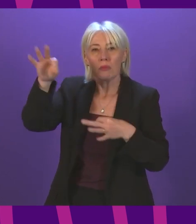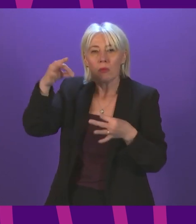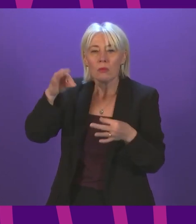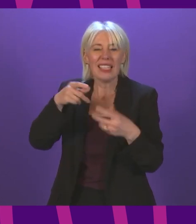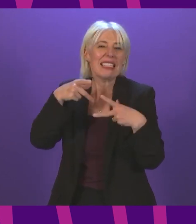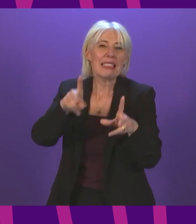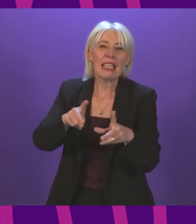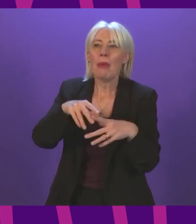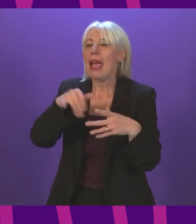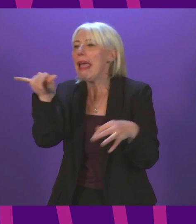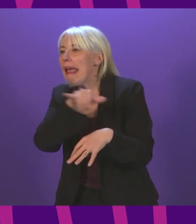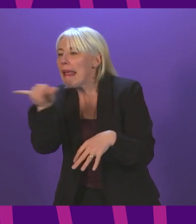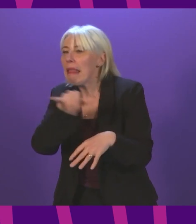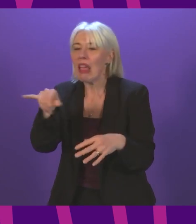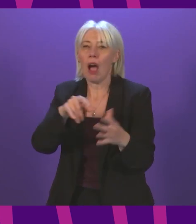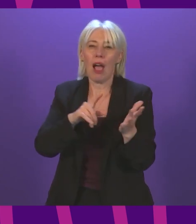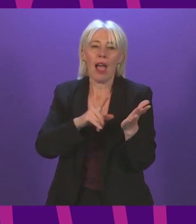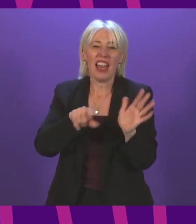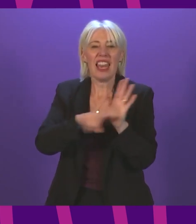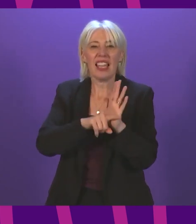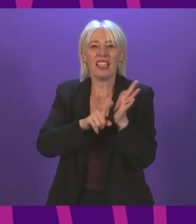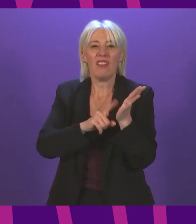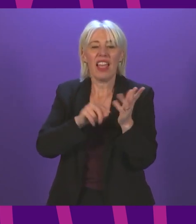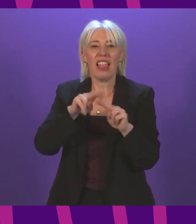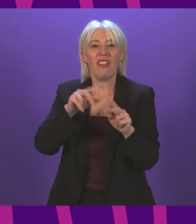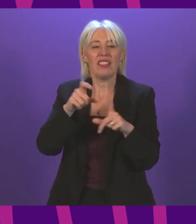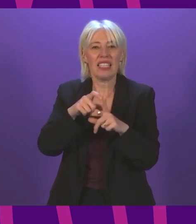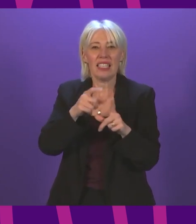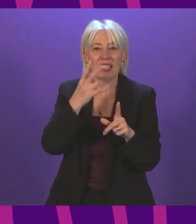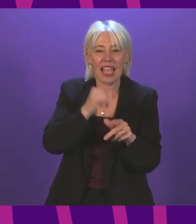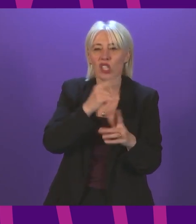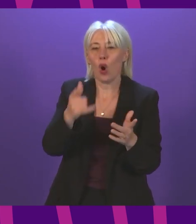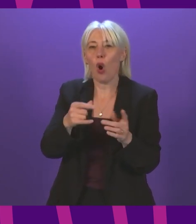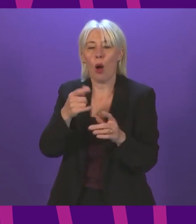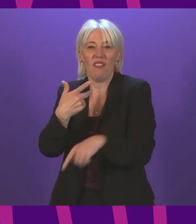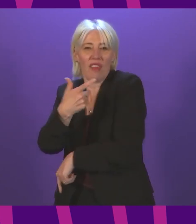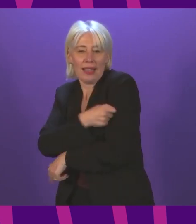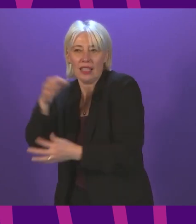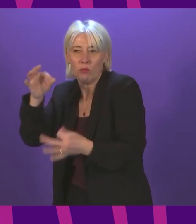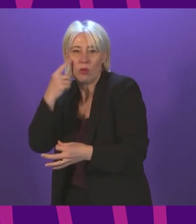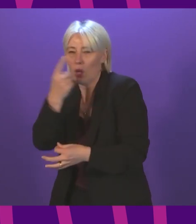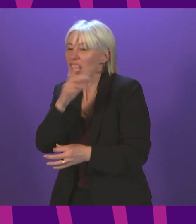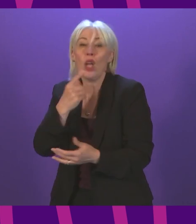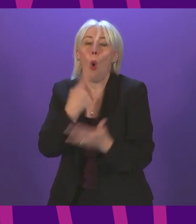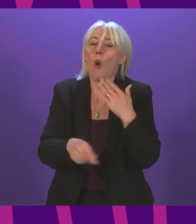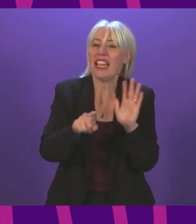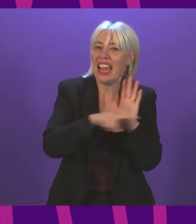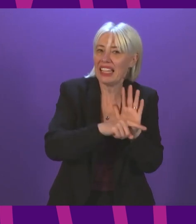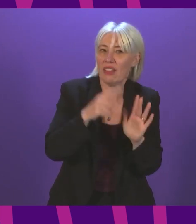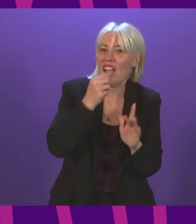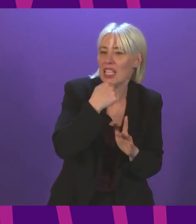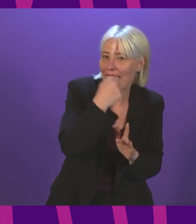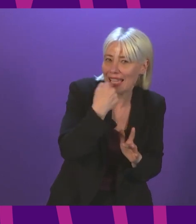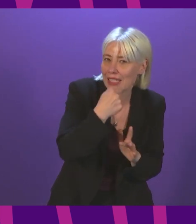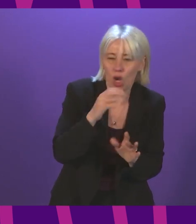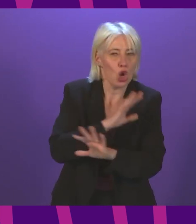vaccine or a negative LFD test. What Ana Sarwar was asking for was only negative tests and not to have